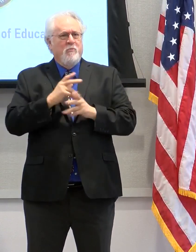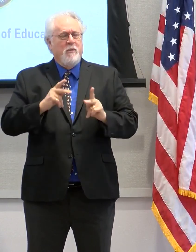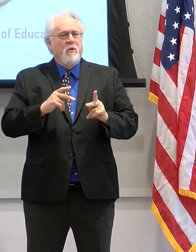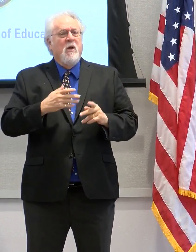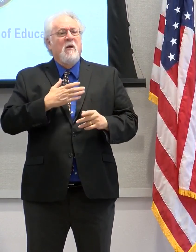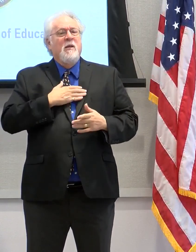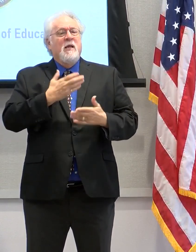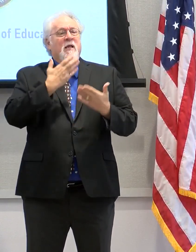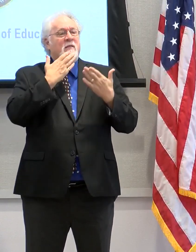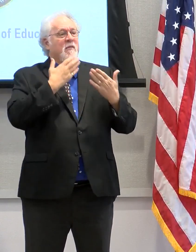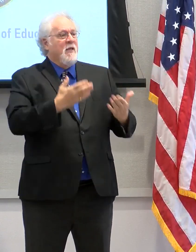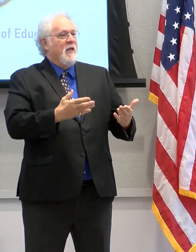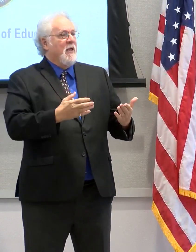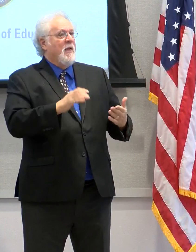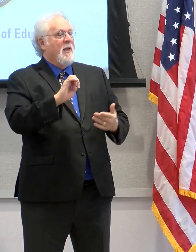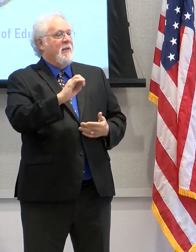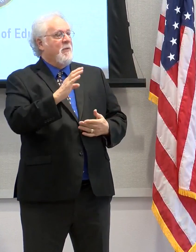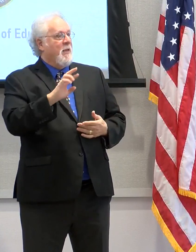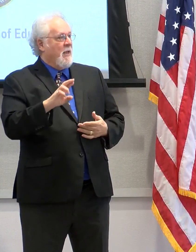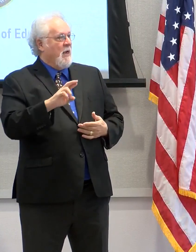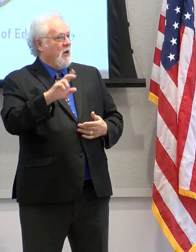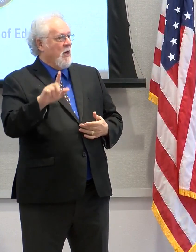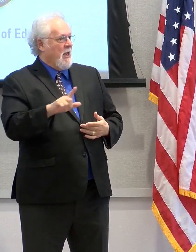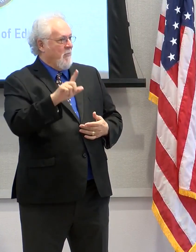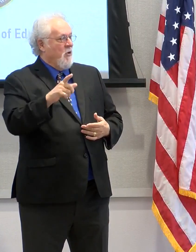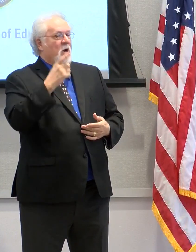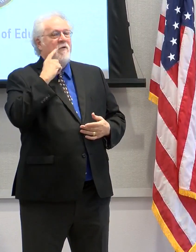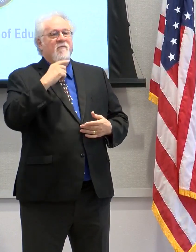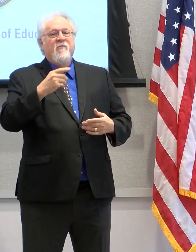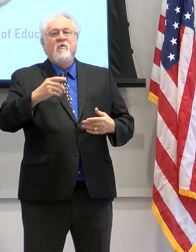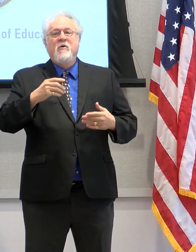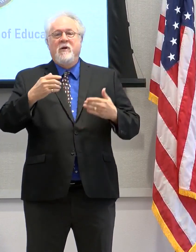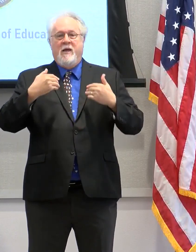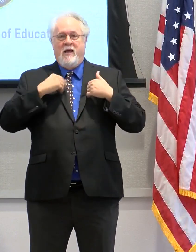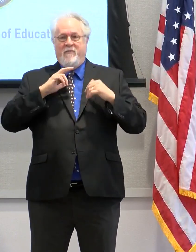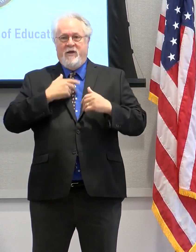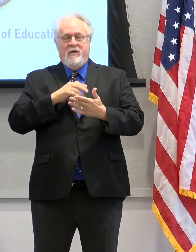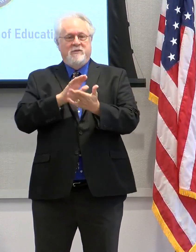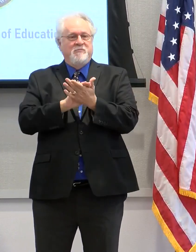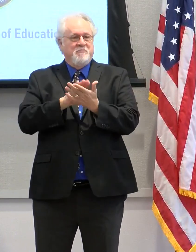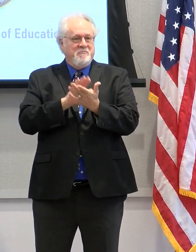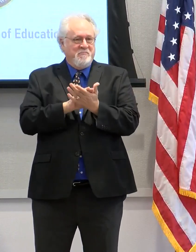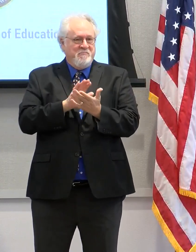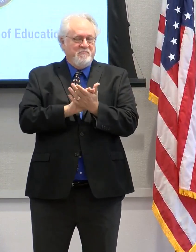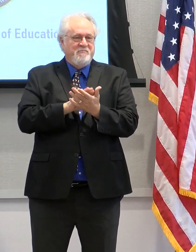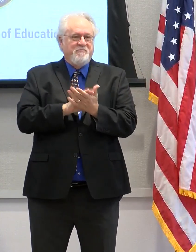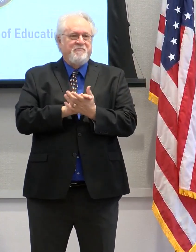Please help me thank EBR libraries for hosting us, for being such gracious hosts.